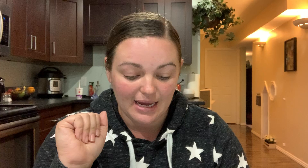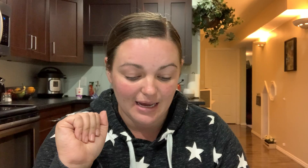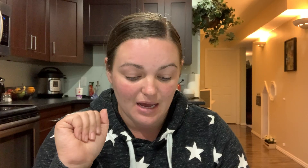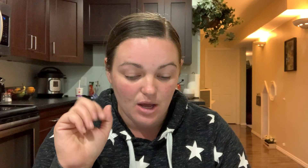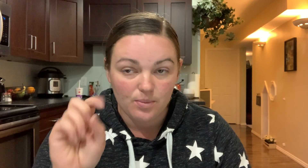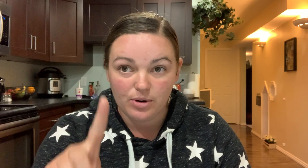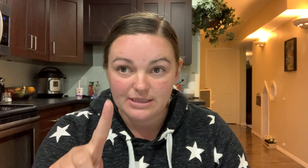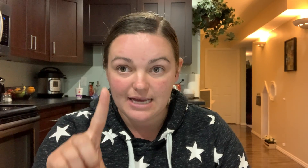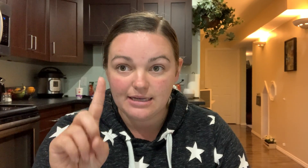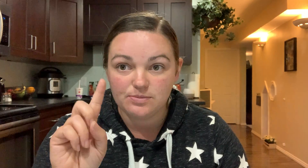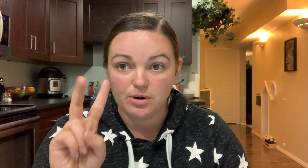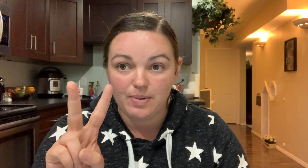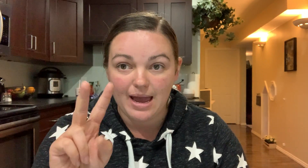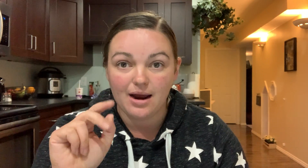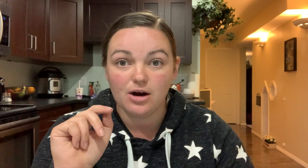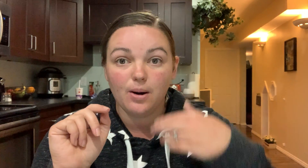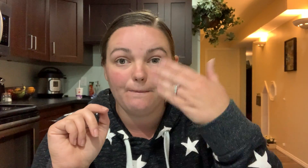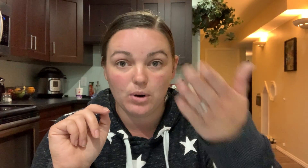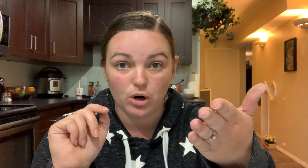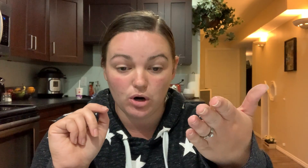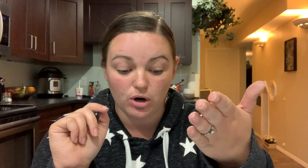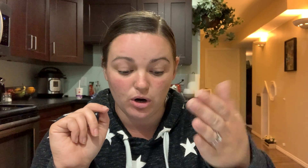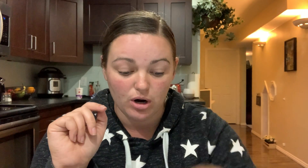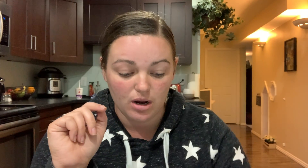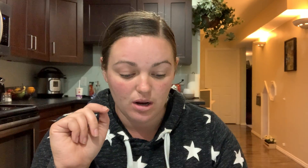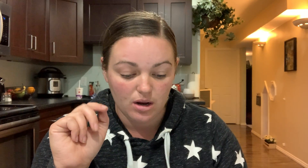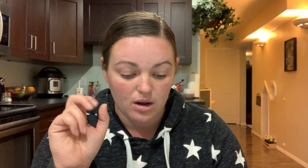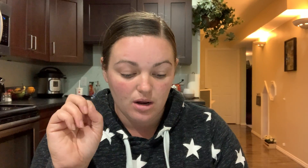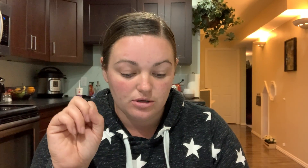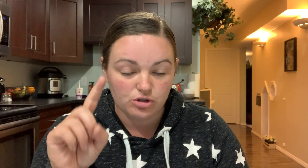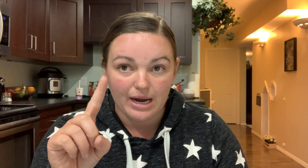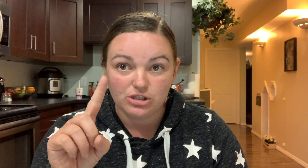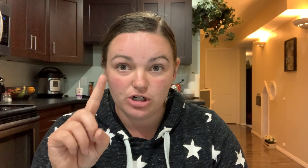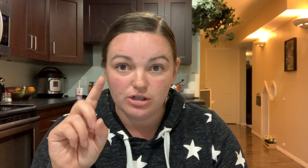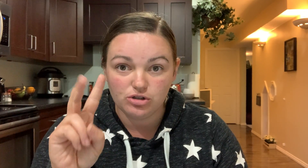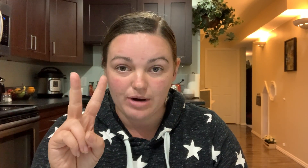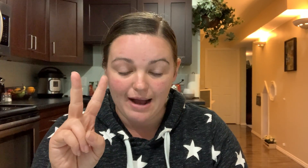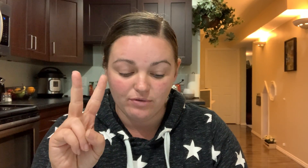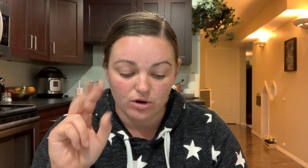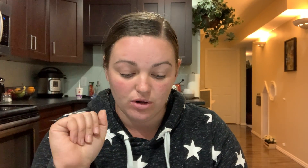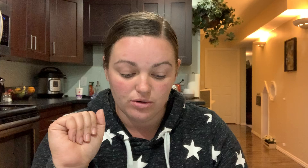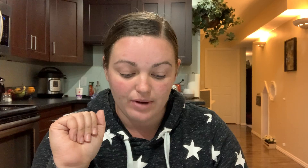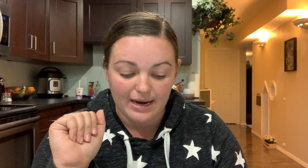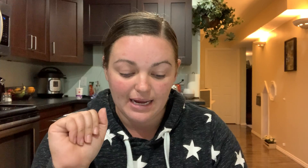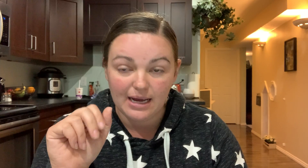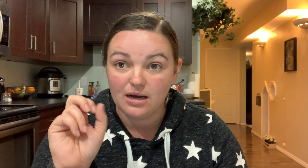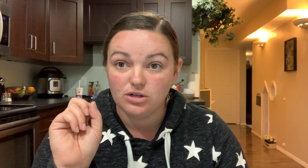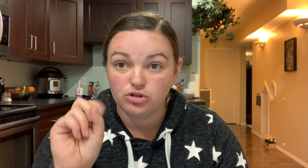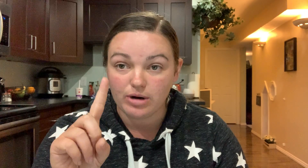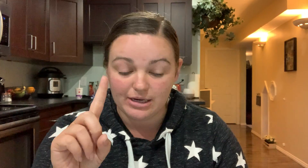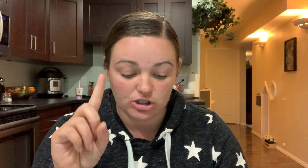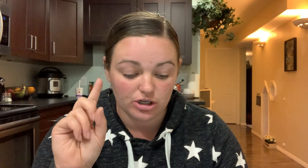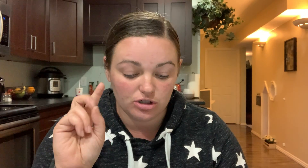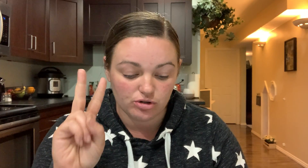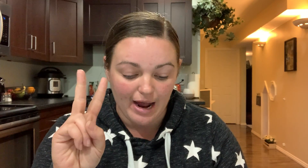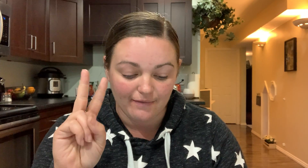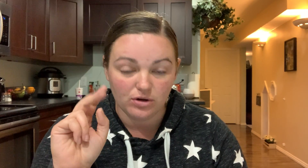princess prepare per treasure travel ready treasure travel